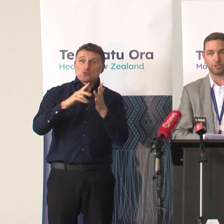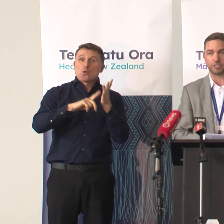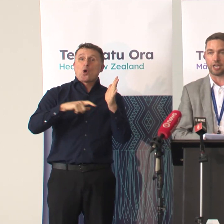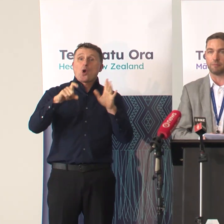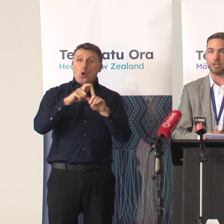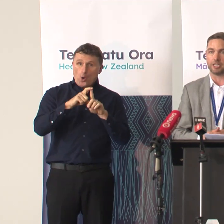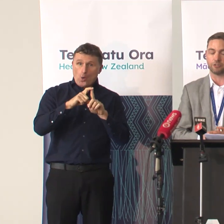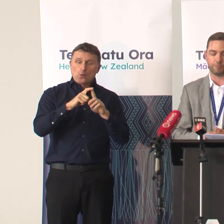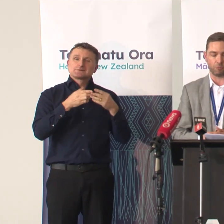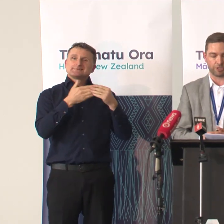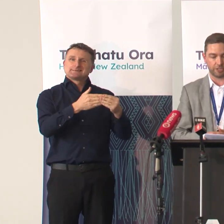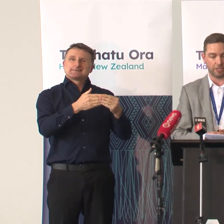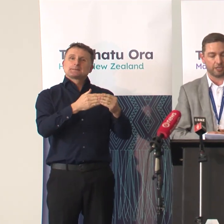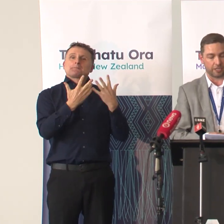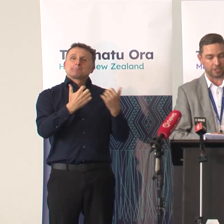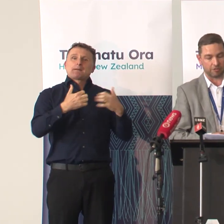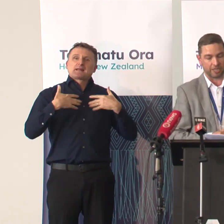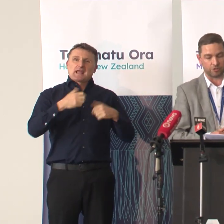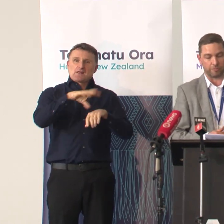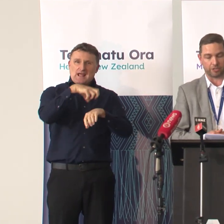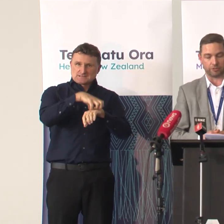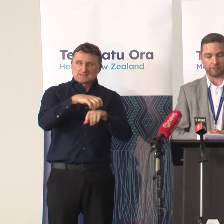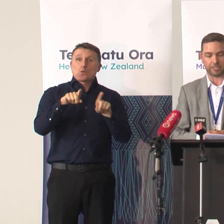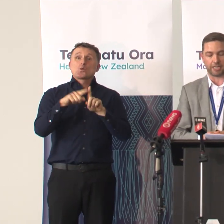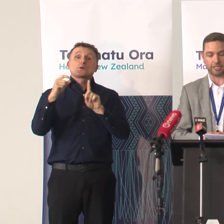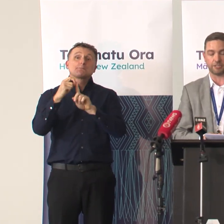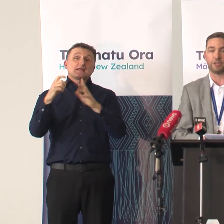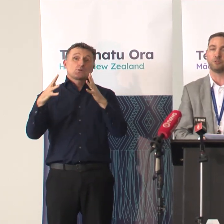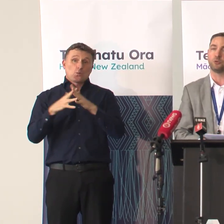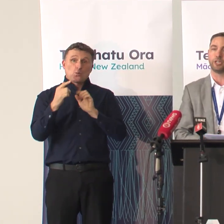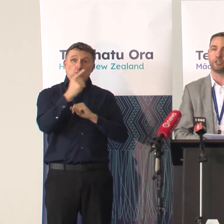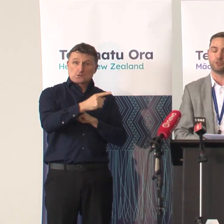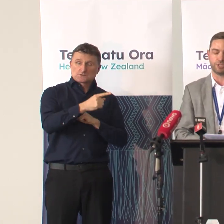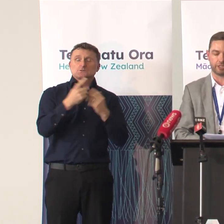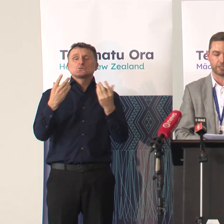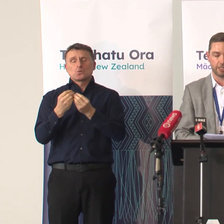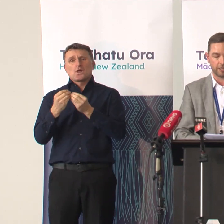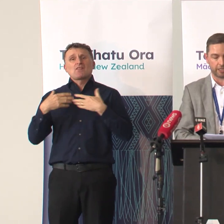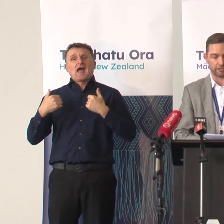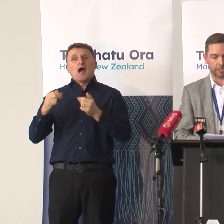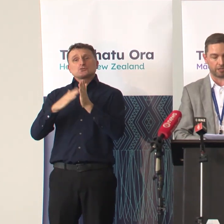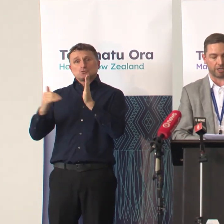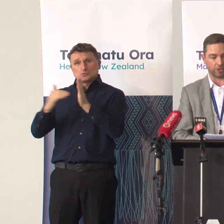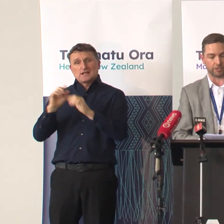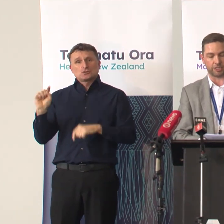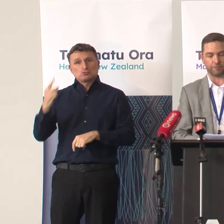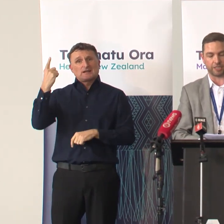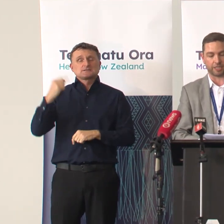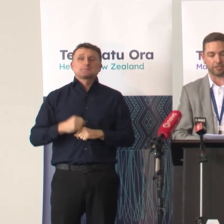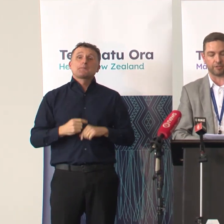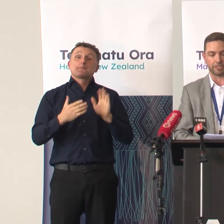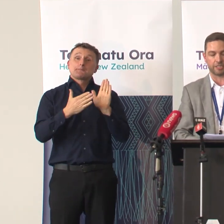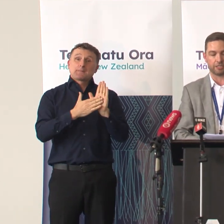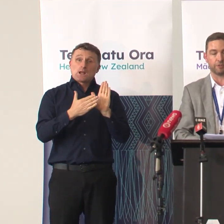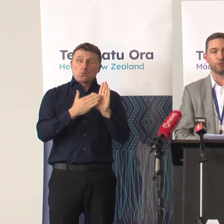and I'm joined today by Dr Pete Watson, the Interim National Medical Director at Te Kātua Board of New Zealand and we are made by our Chief